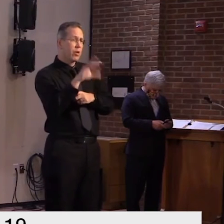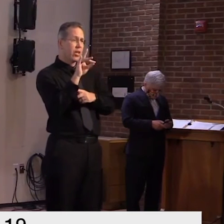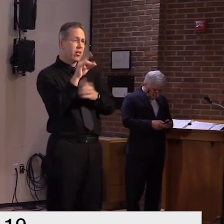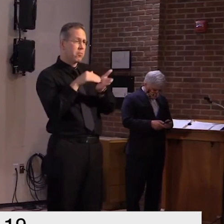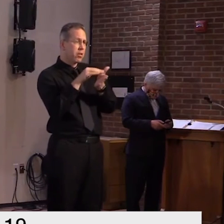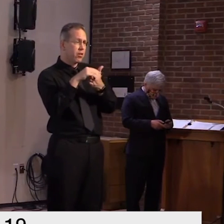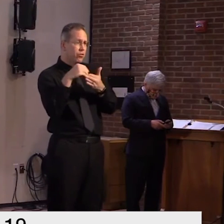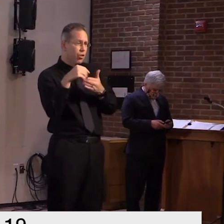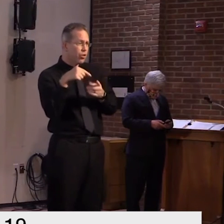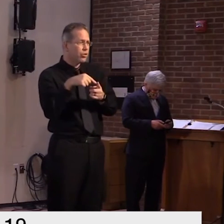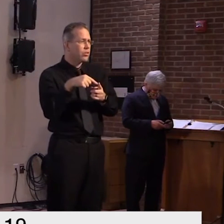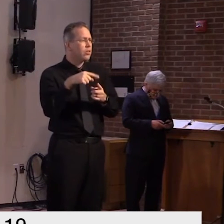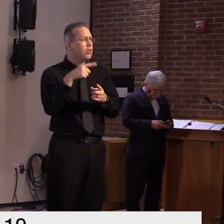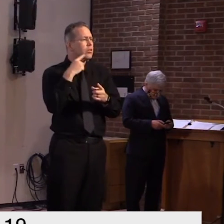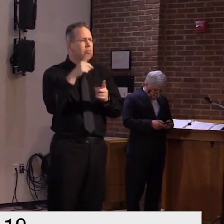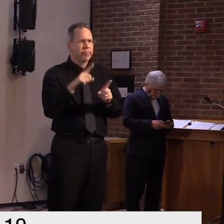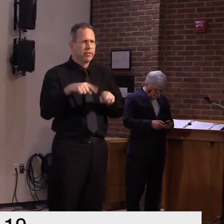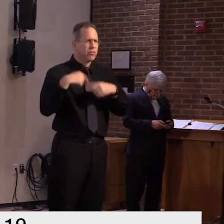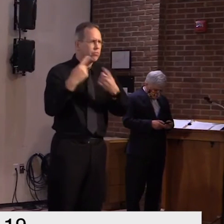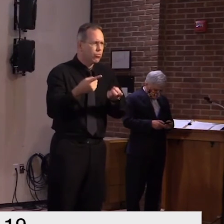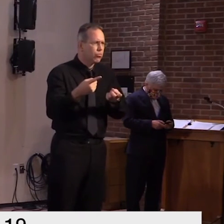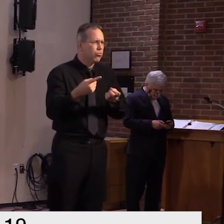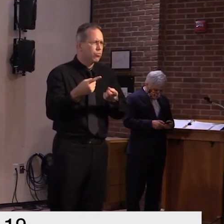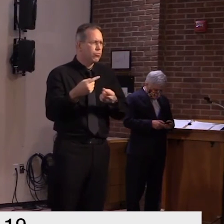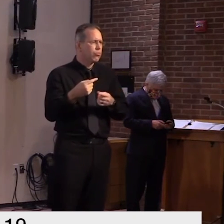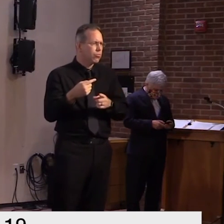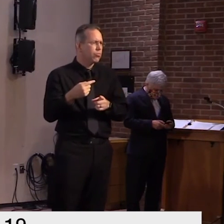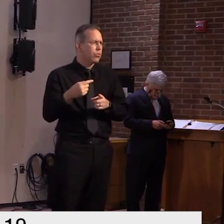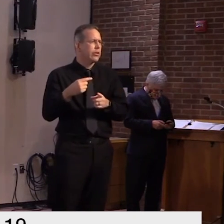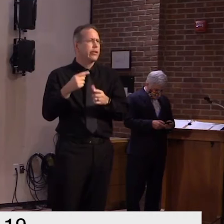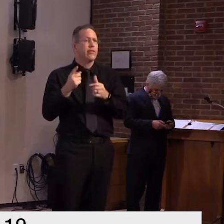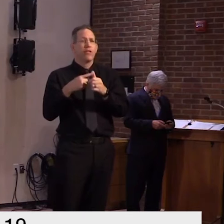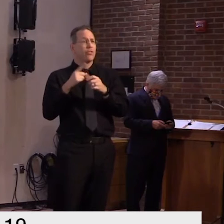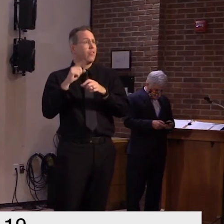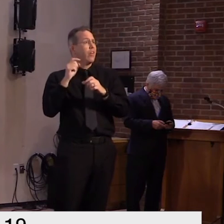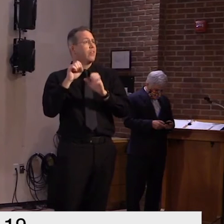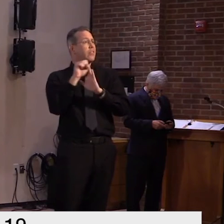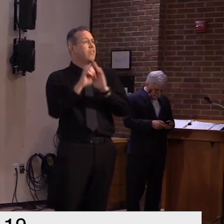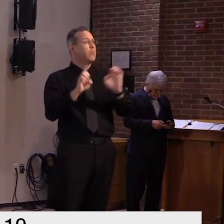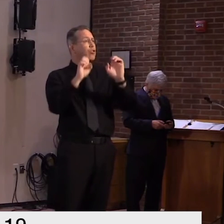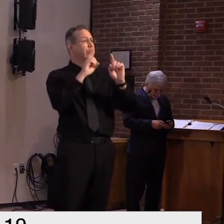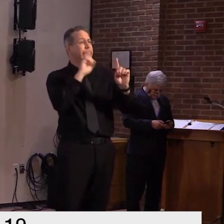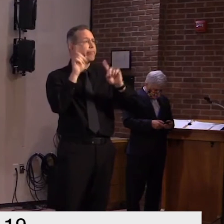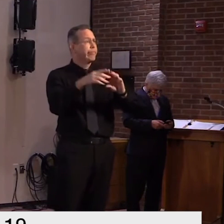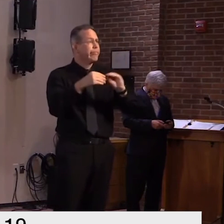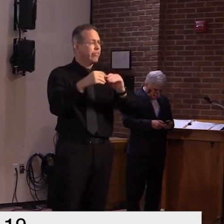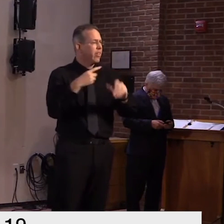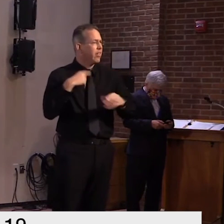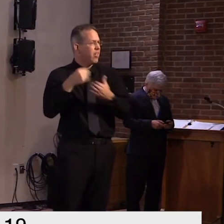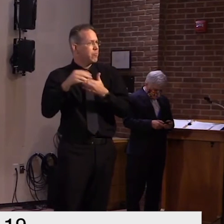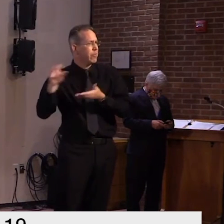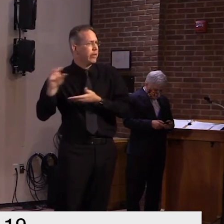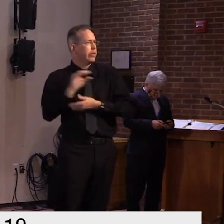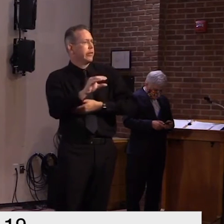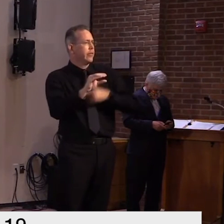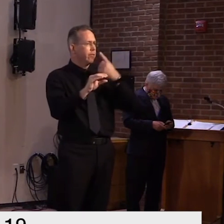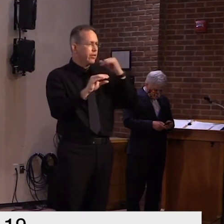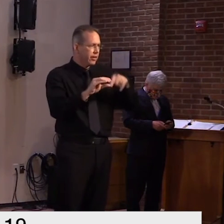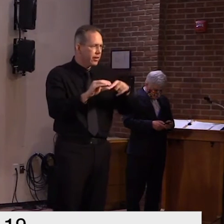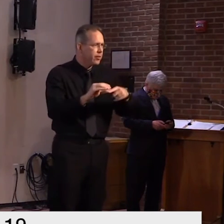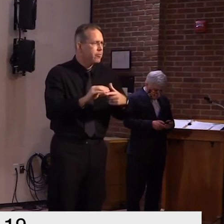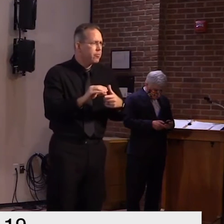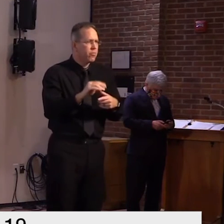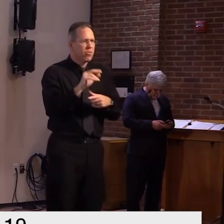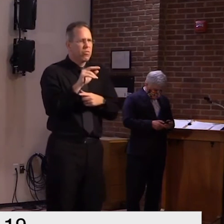emergency and the work that they have done uh responding to the the pandemic in many ways the process is such that